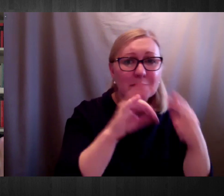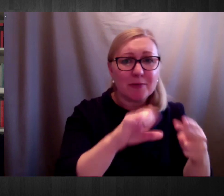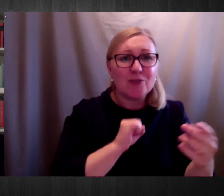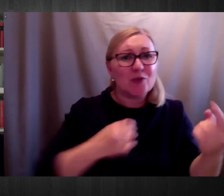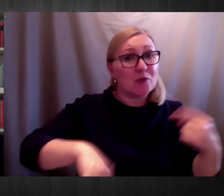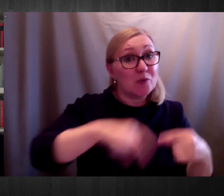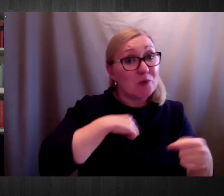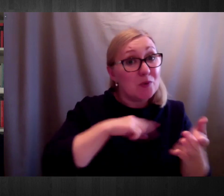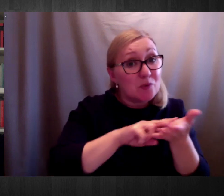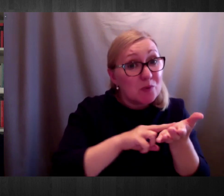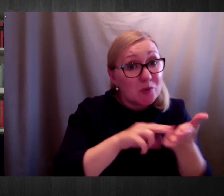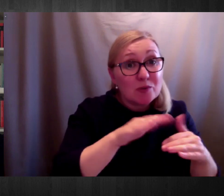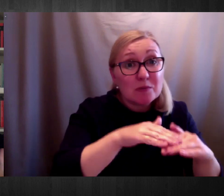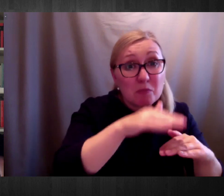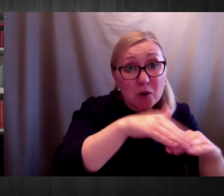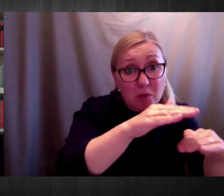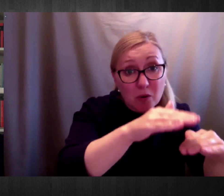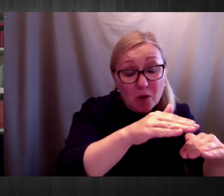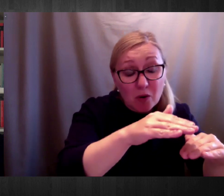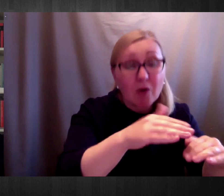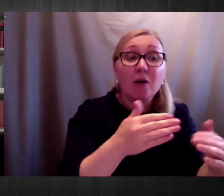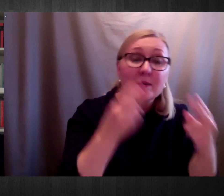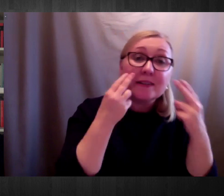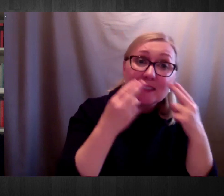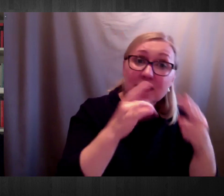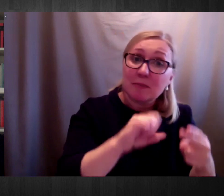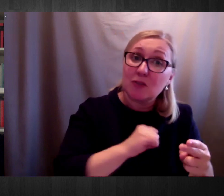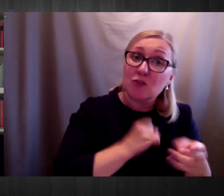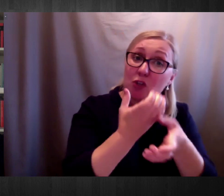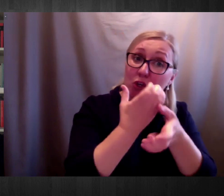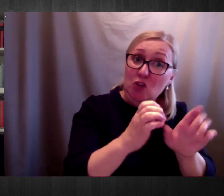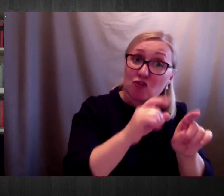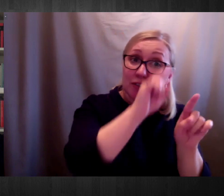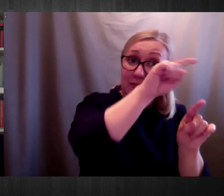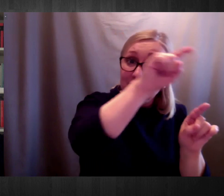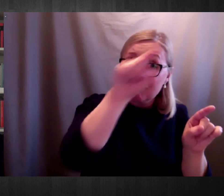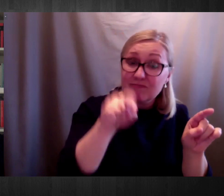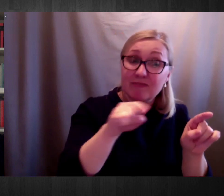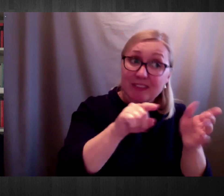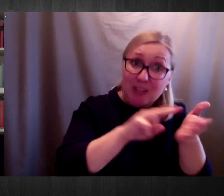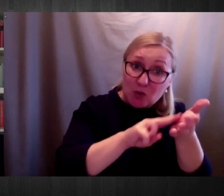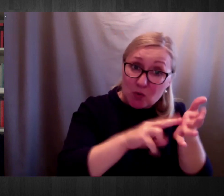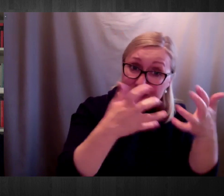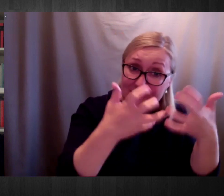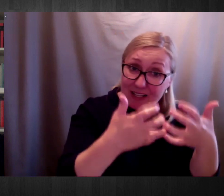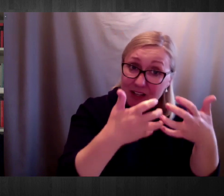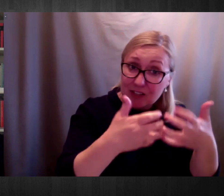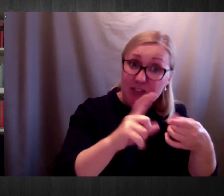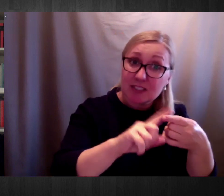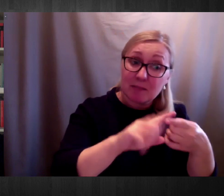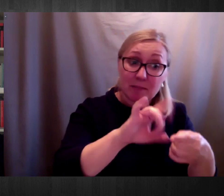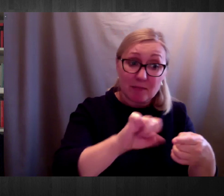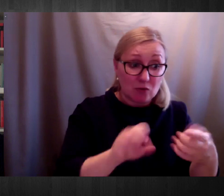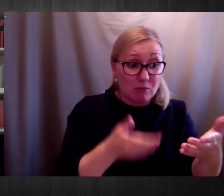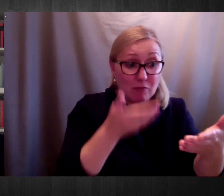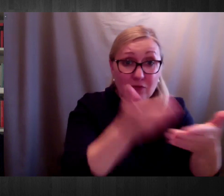communicate by the states that they are using those technologies and providing those technologies for people to be able to